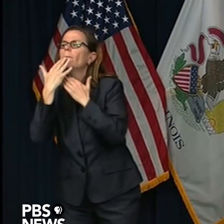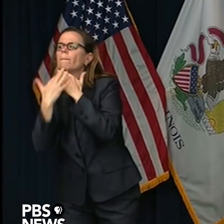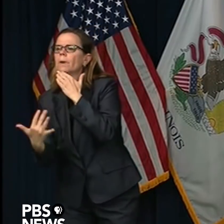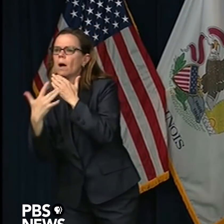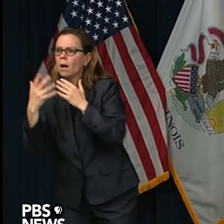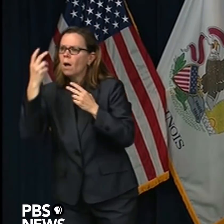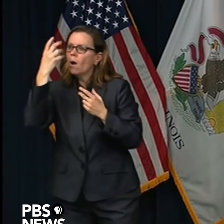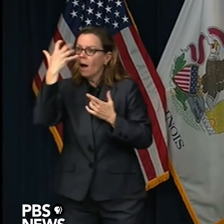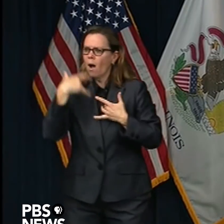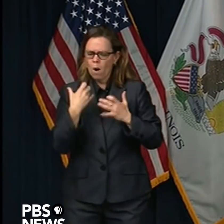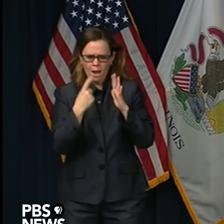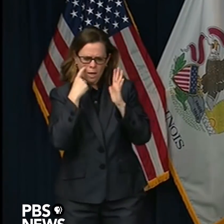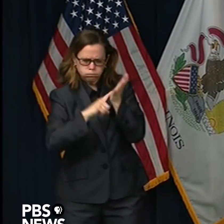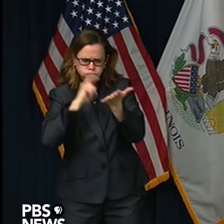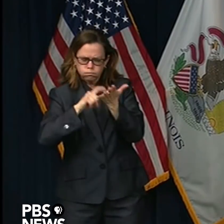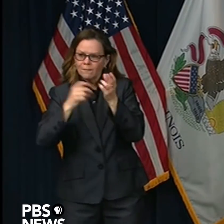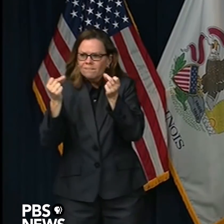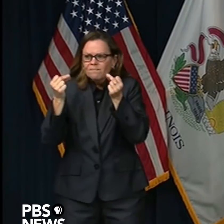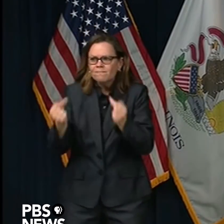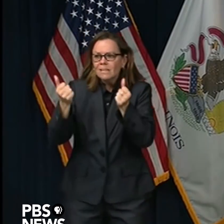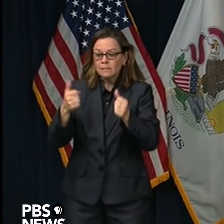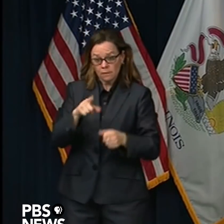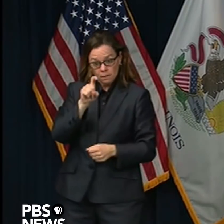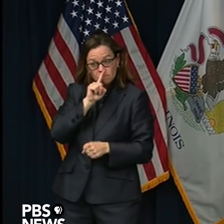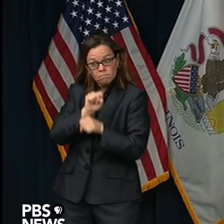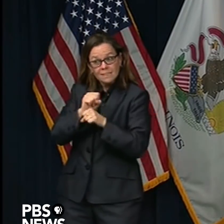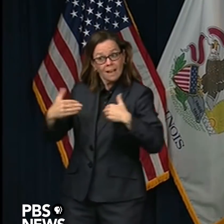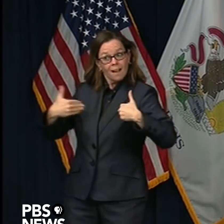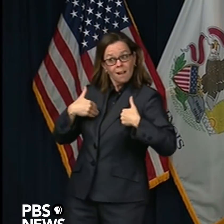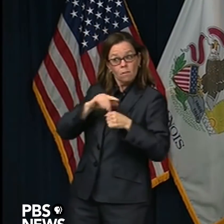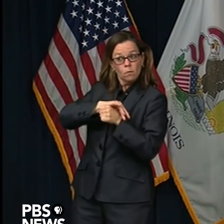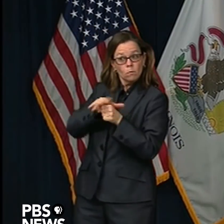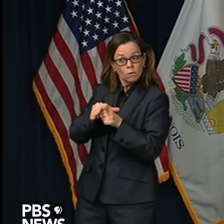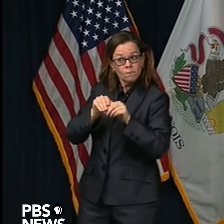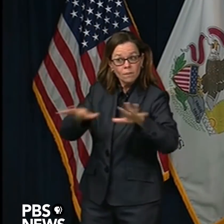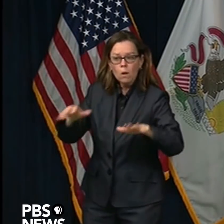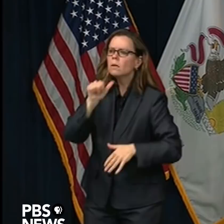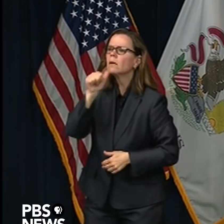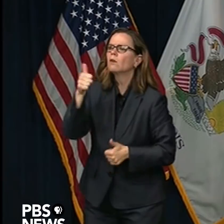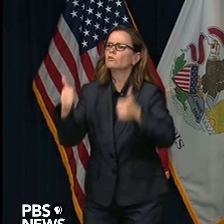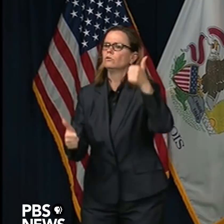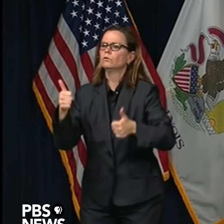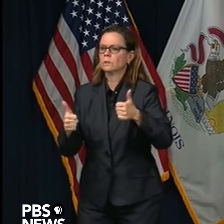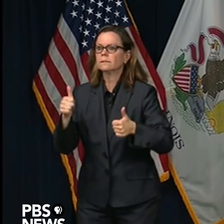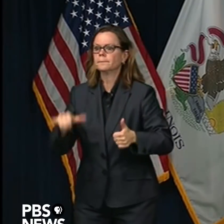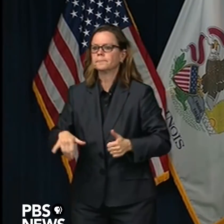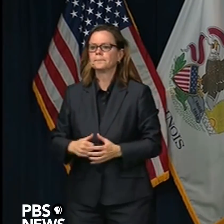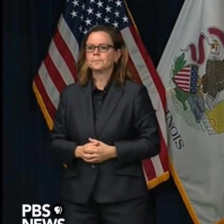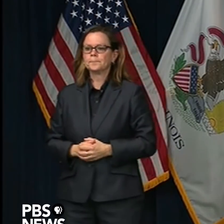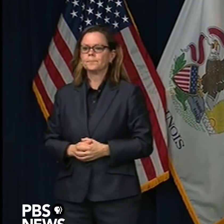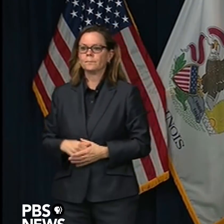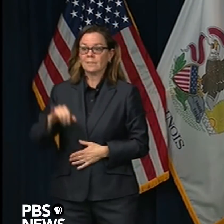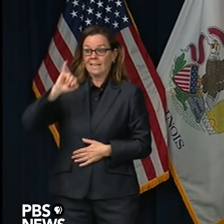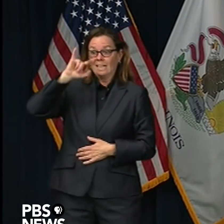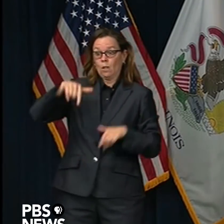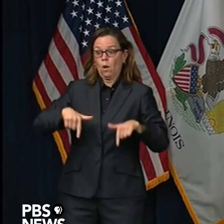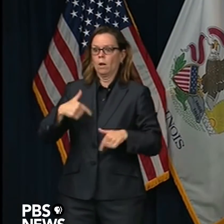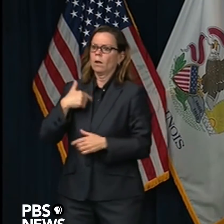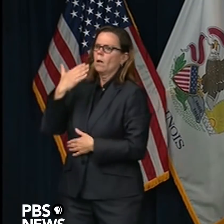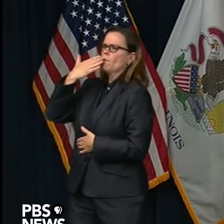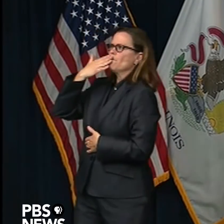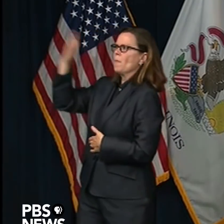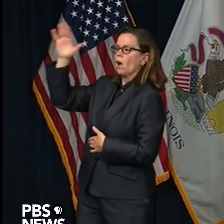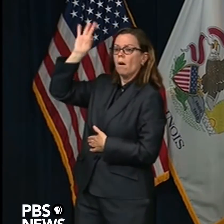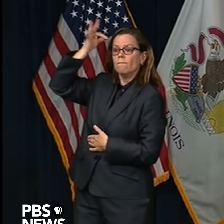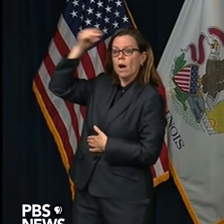facilities. But, you know, we're grateful to the federal government for setting them up. But in the turnover, you know, it's going to be